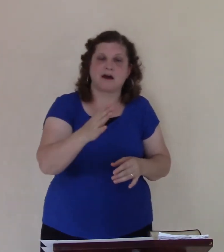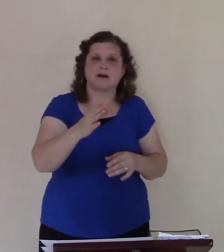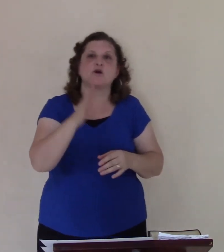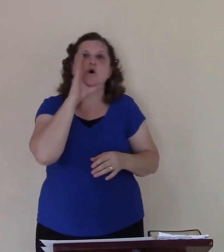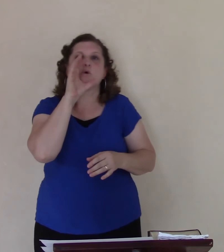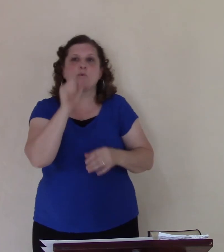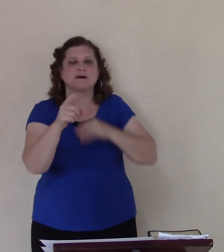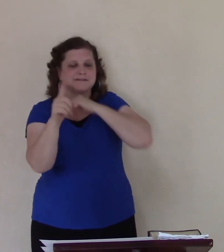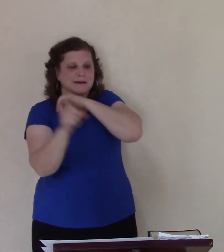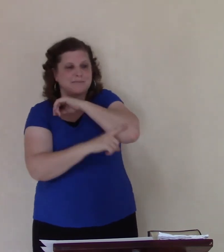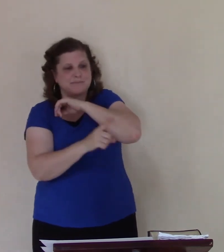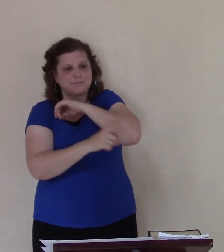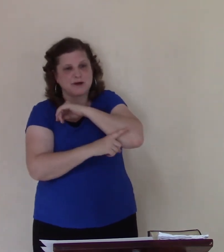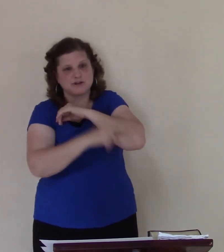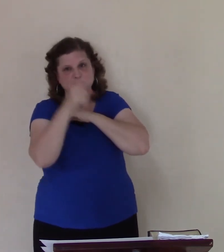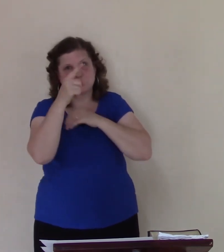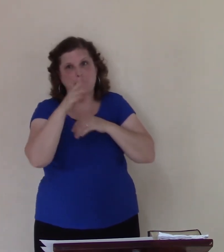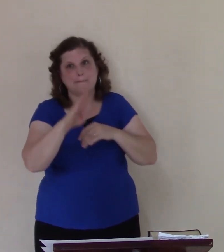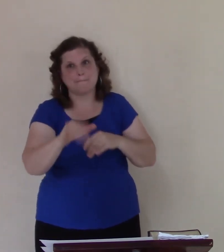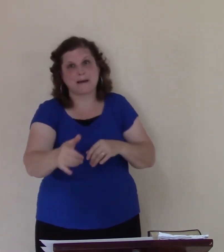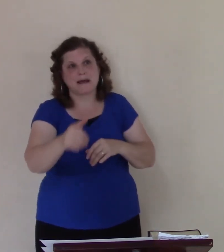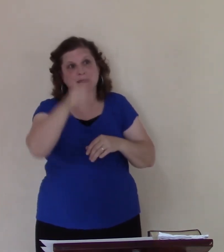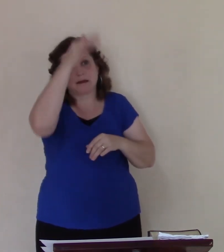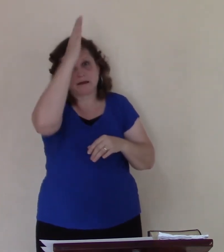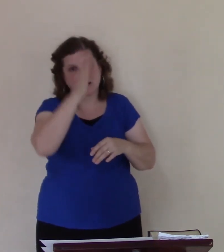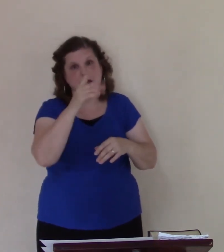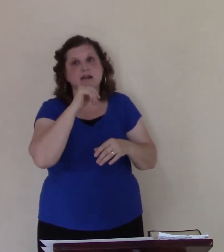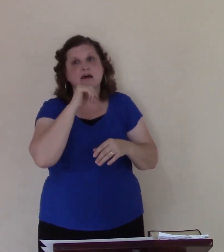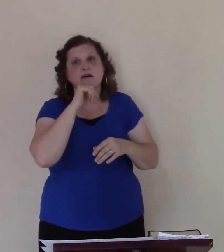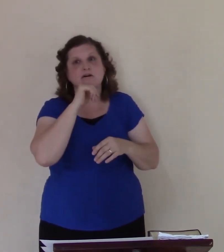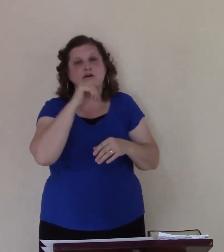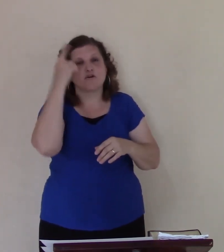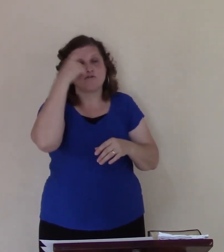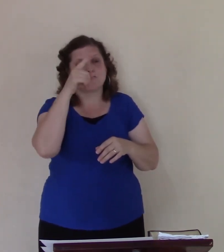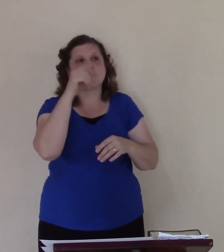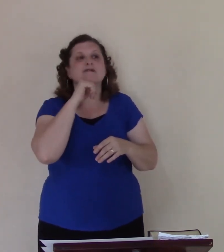for not obeying him but swallowed by the whale